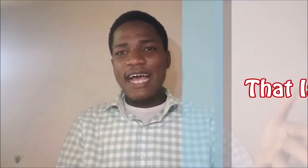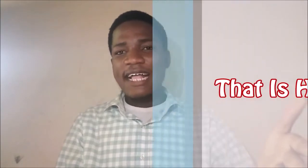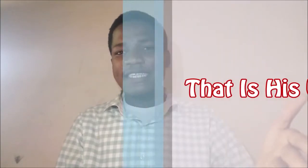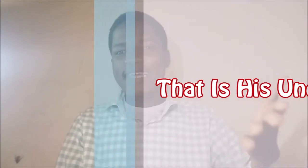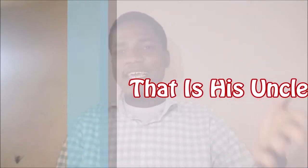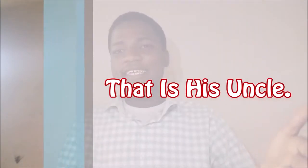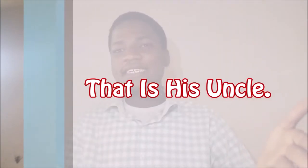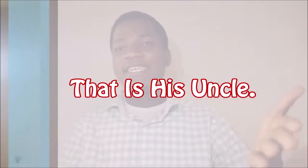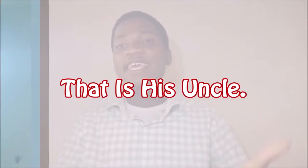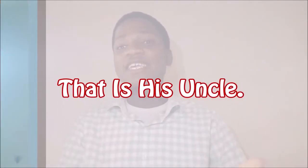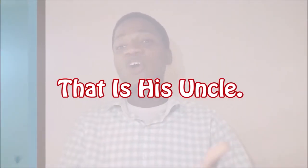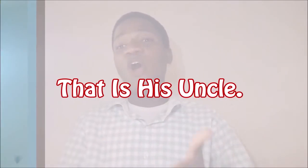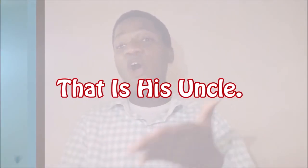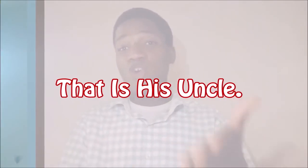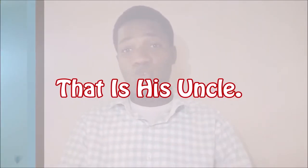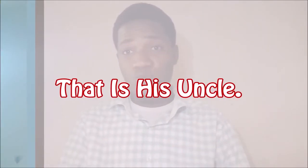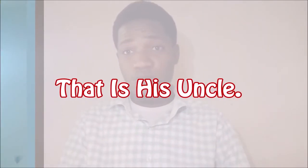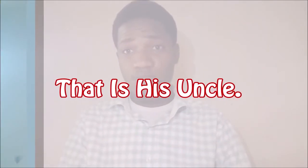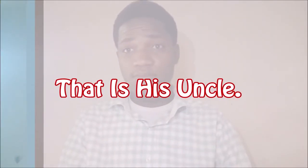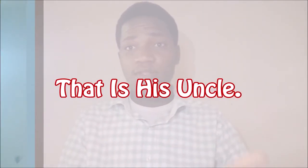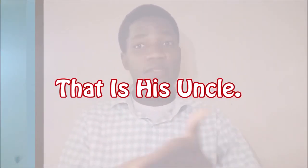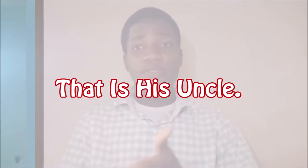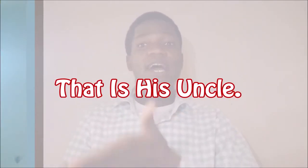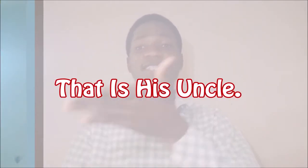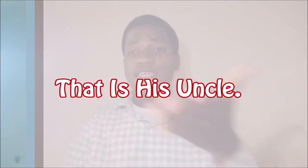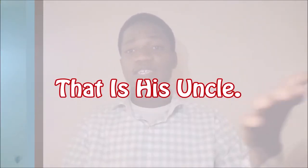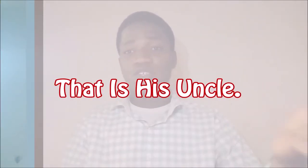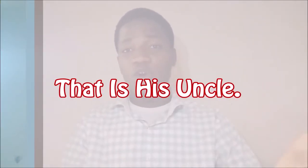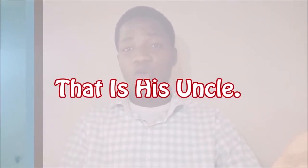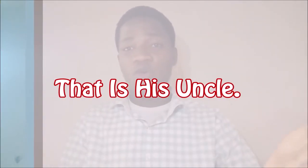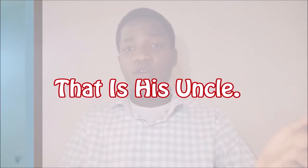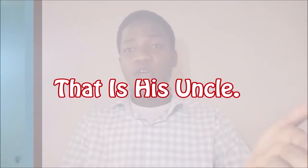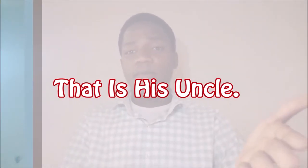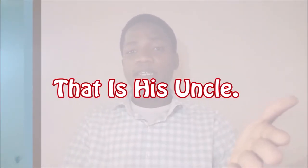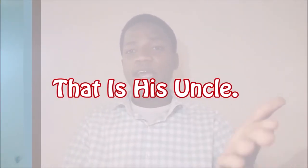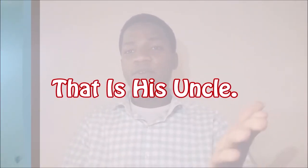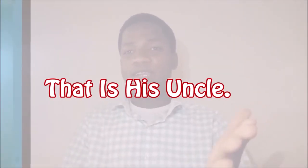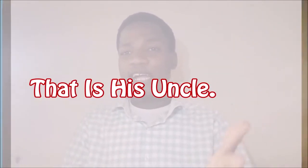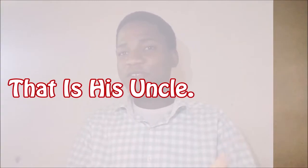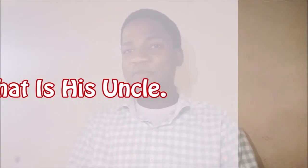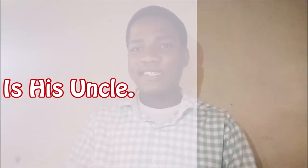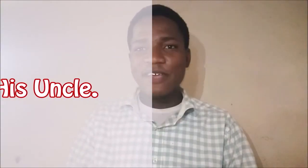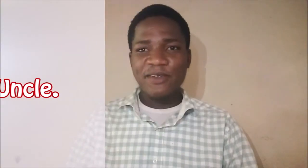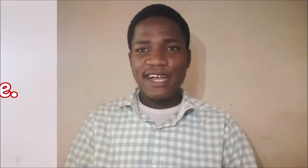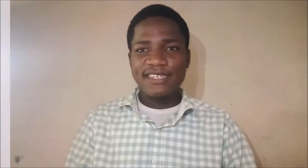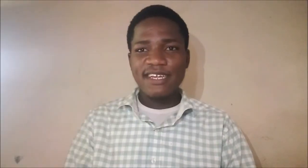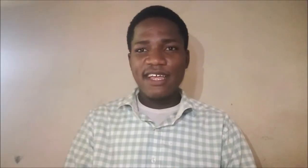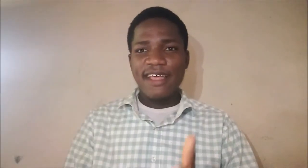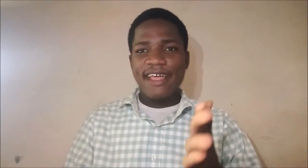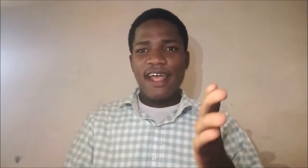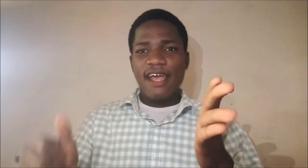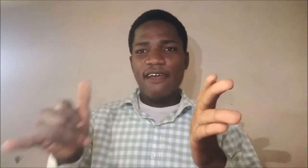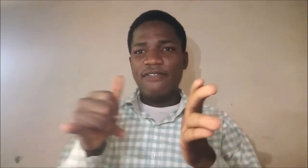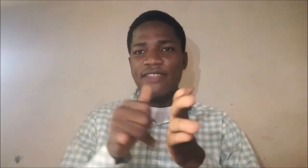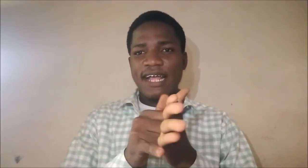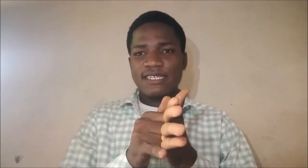that is his uncle. That is his uncle. Remember the sign for that. Remember the sign for that. That.